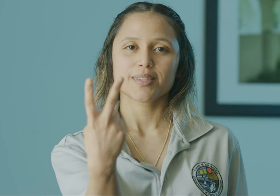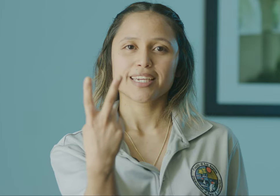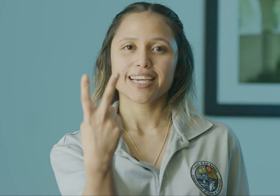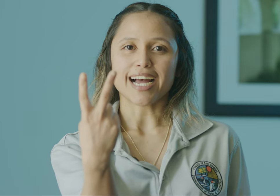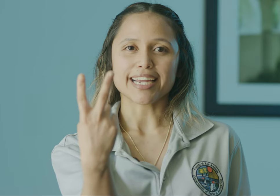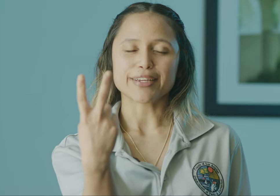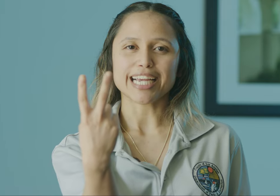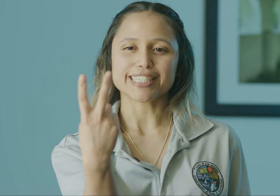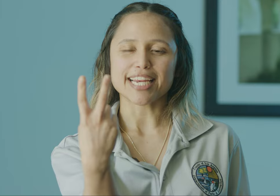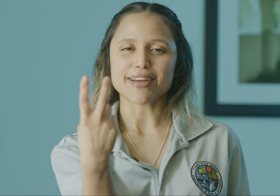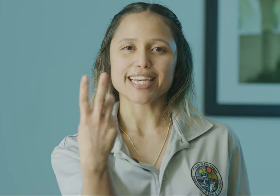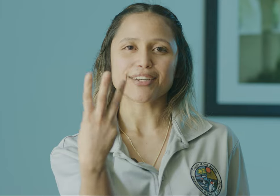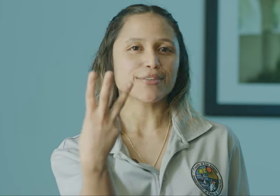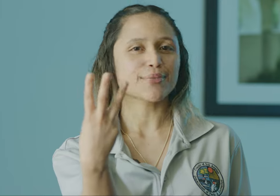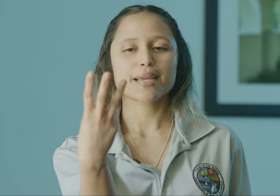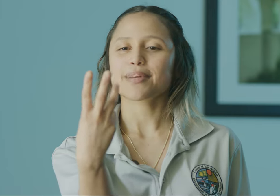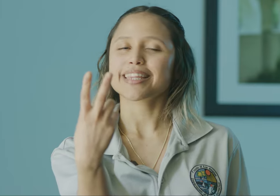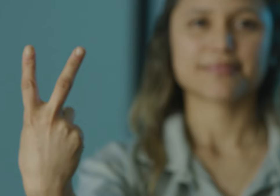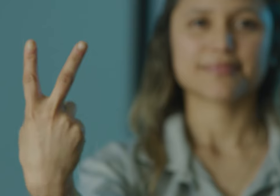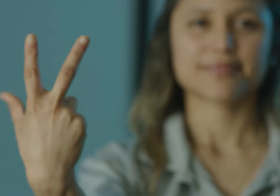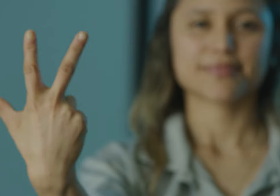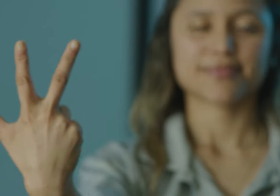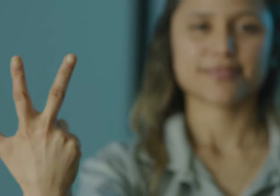I know you guys are getting ready to do three, but this is three.